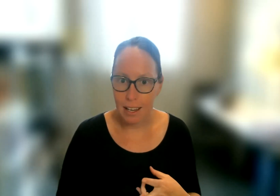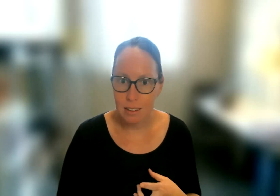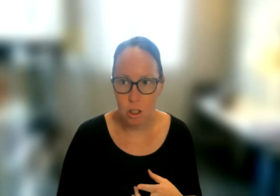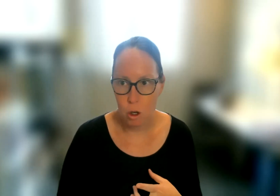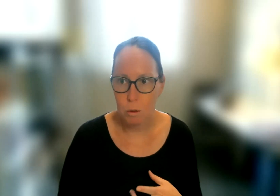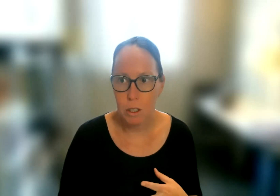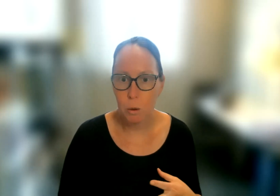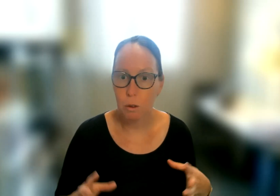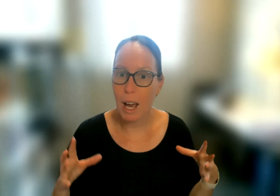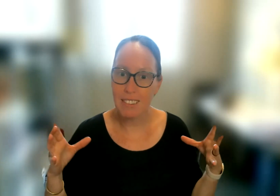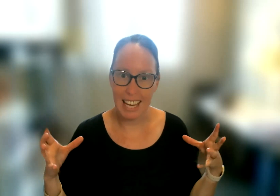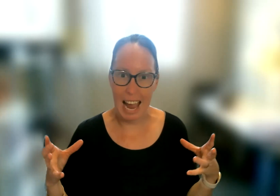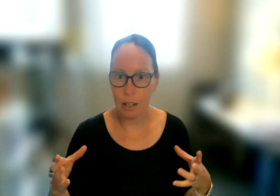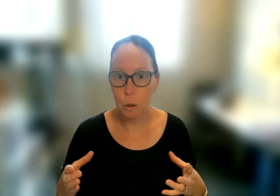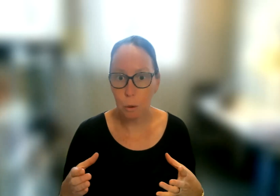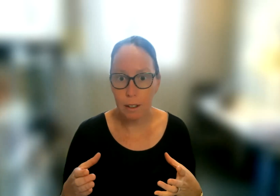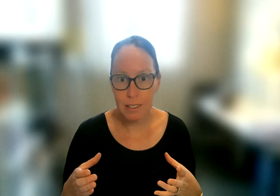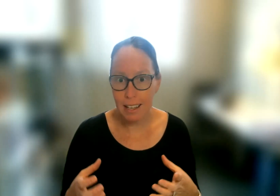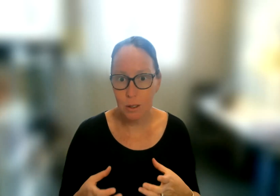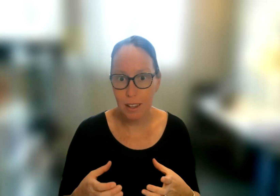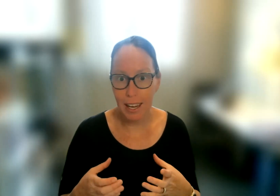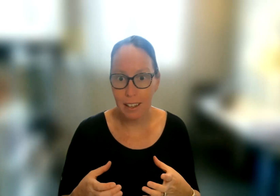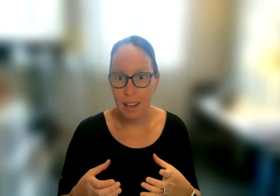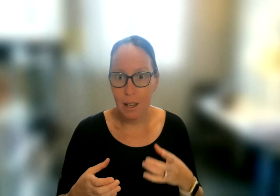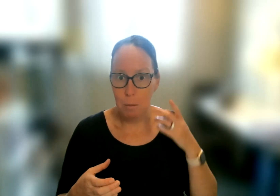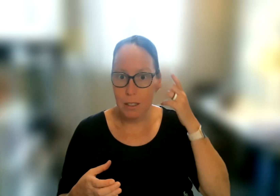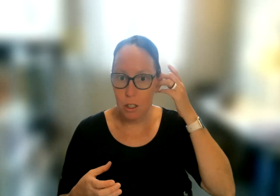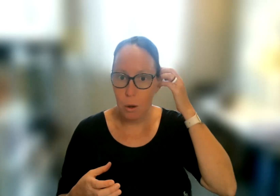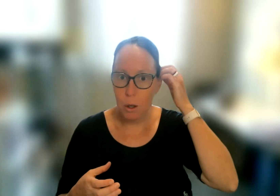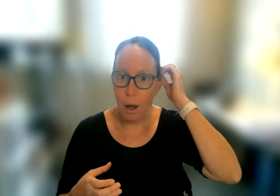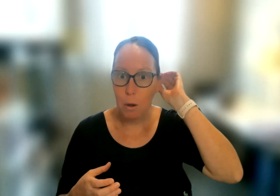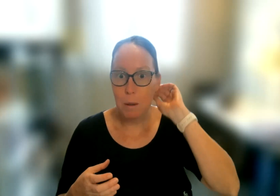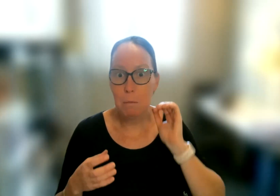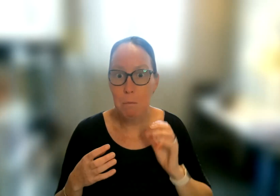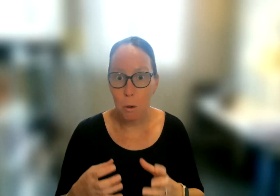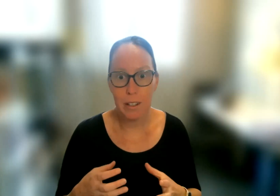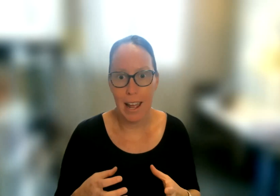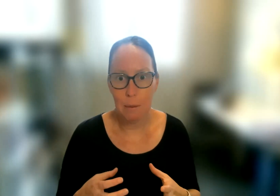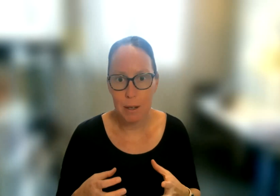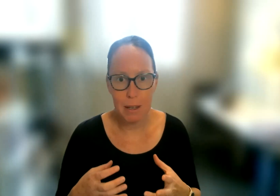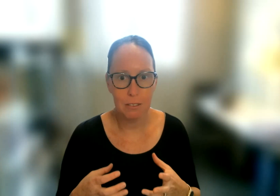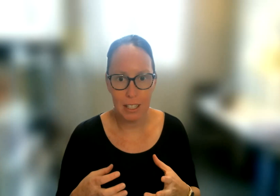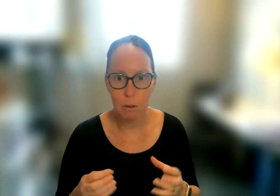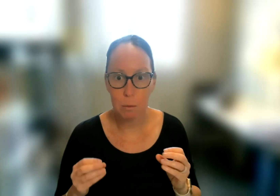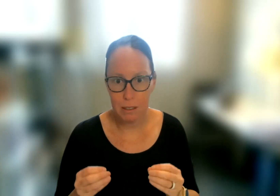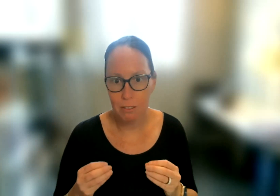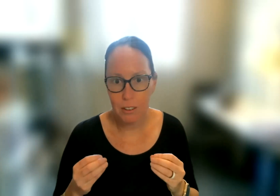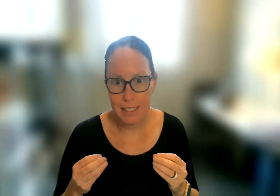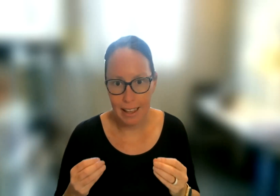if you want any signs shown to you, if you have a category of signs you'd like me to show you, I would be more than happy to